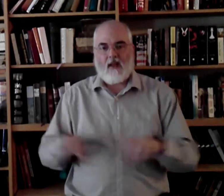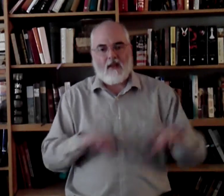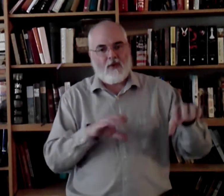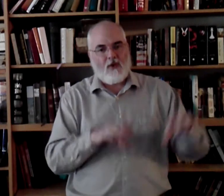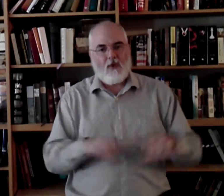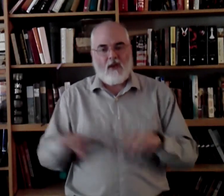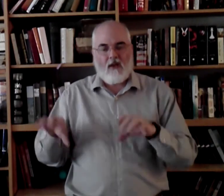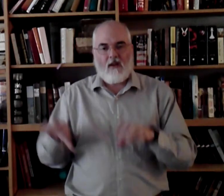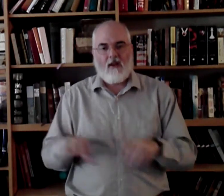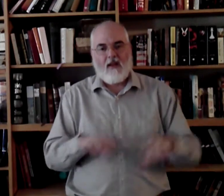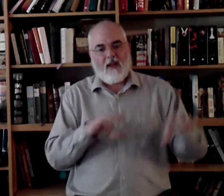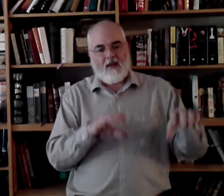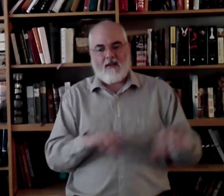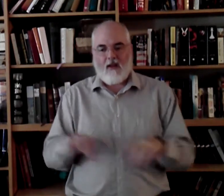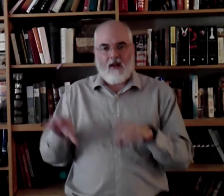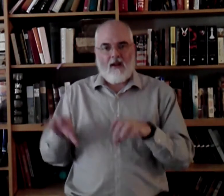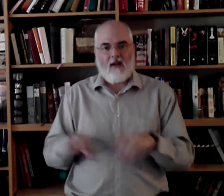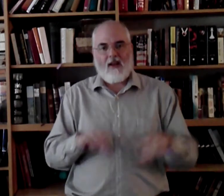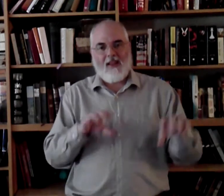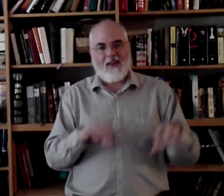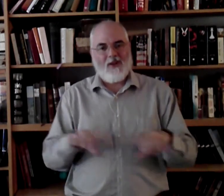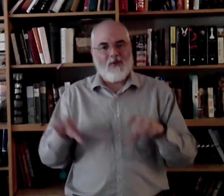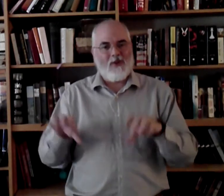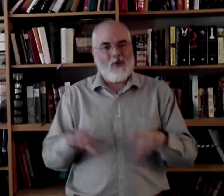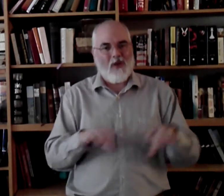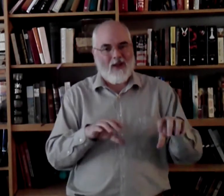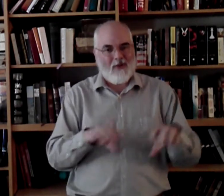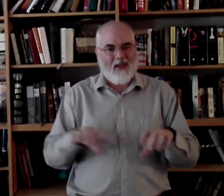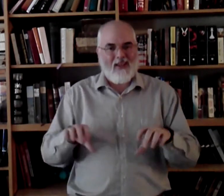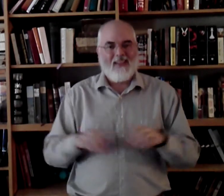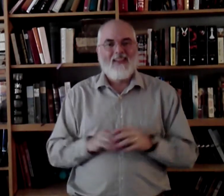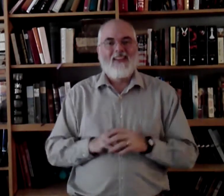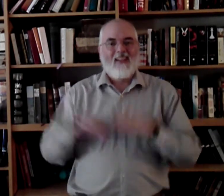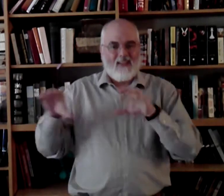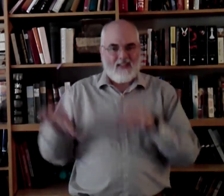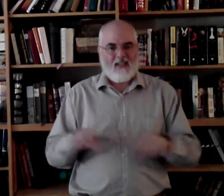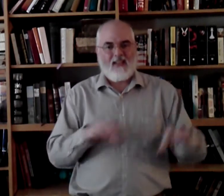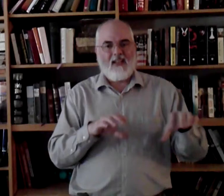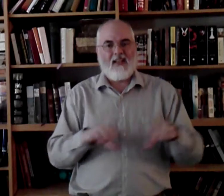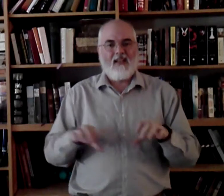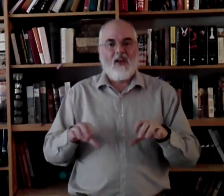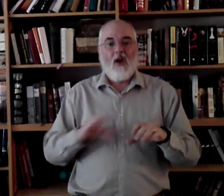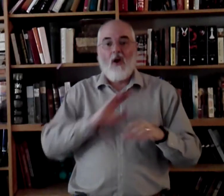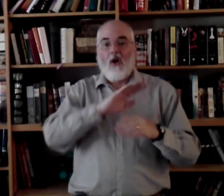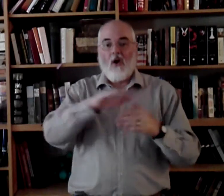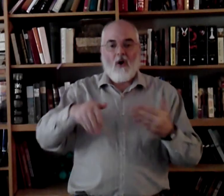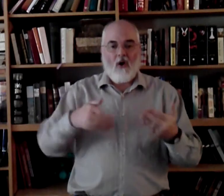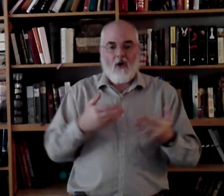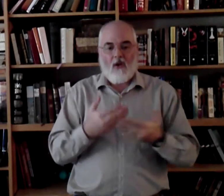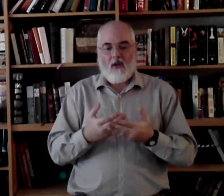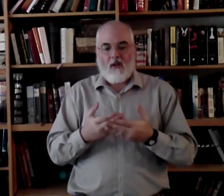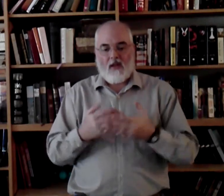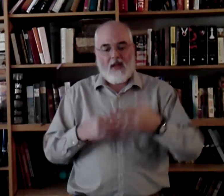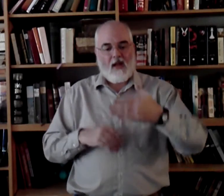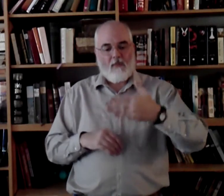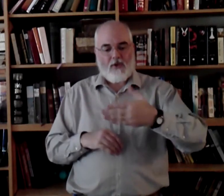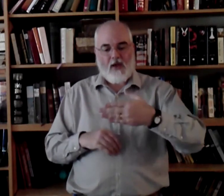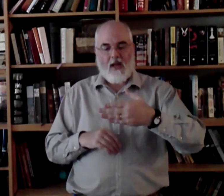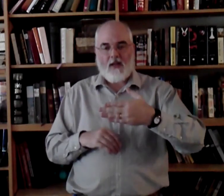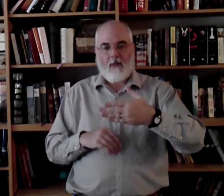and doing, and didding. Anything to do with doing. Okay? Did all. Put your hand up.